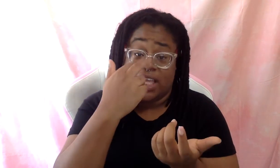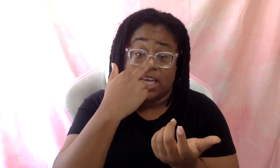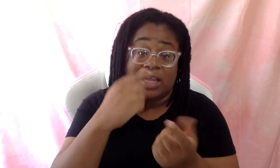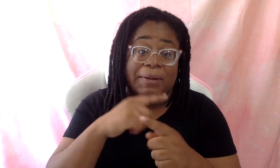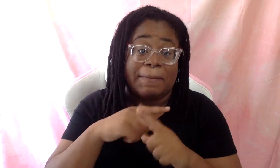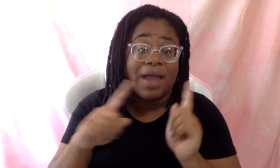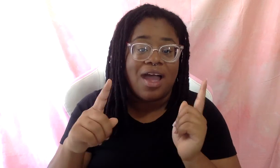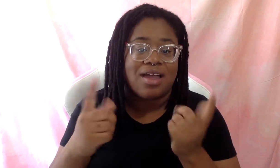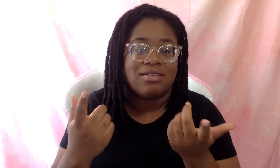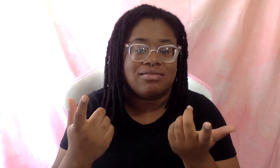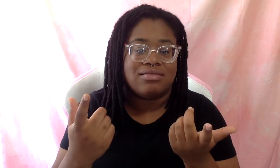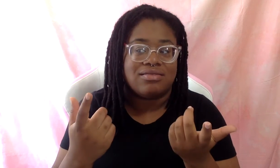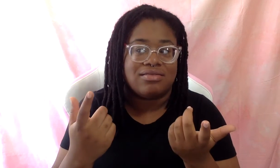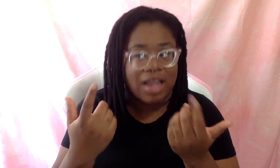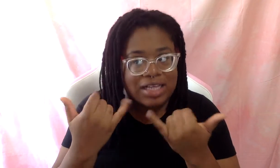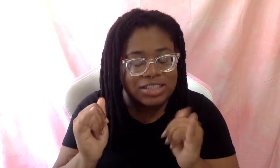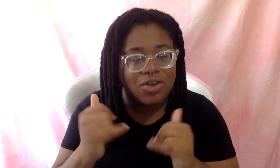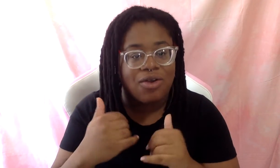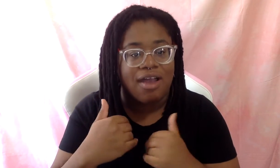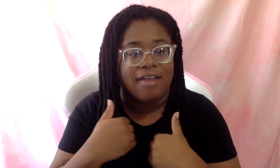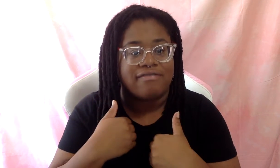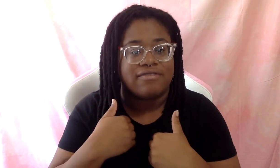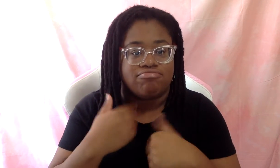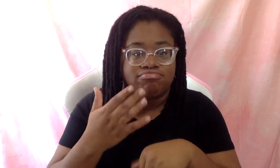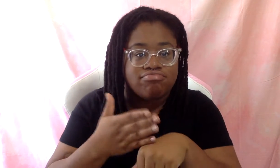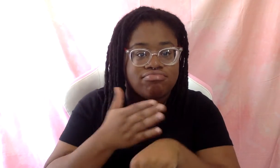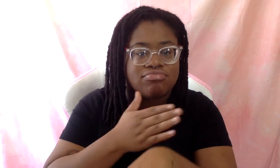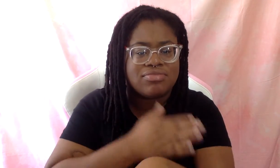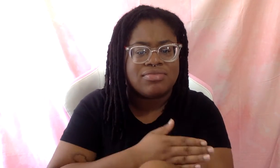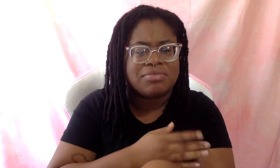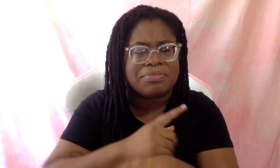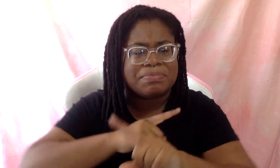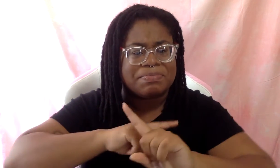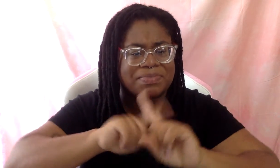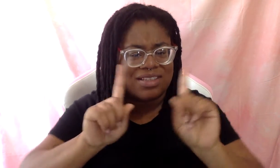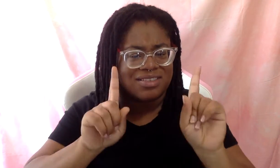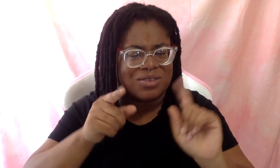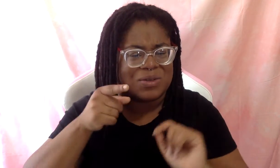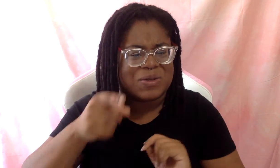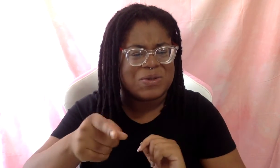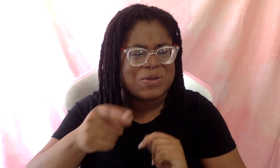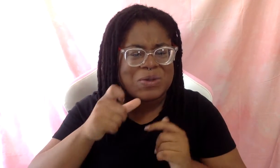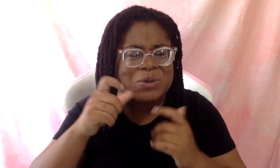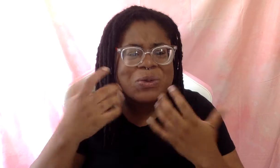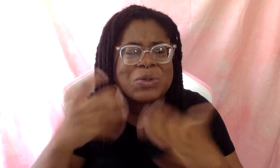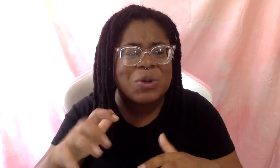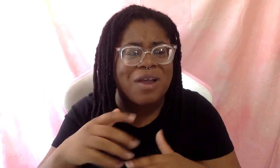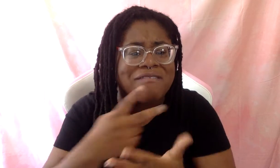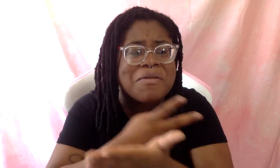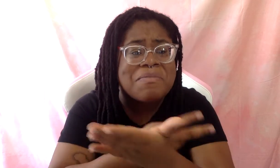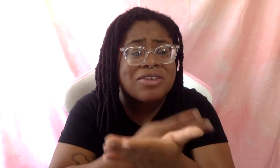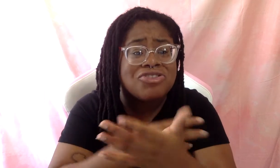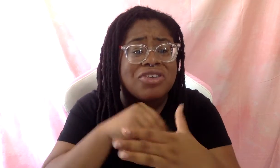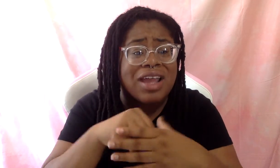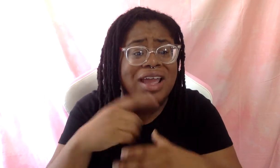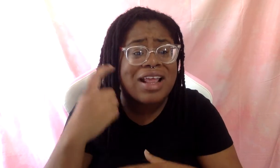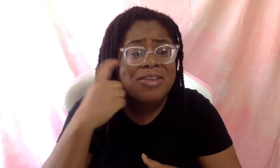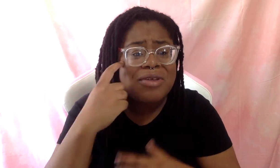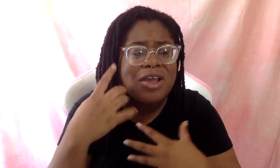expert. I still have tons to learn, but we don't have a master's degree in mental health. What are we arguing about